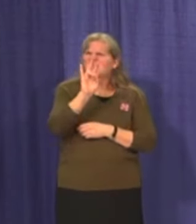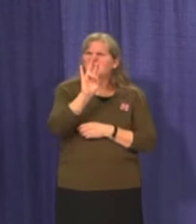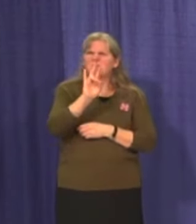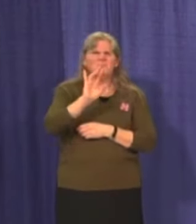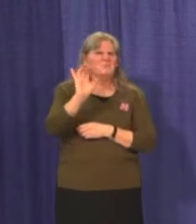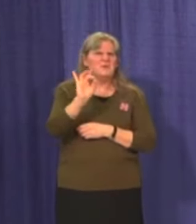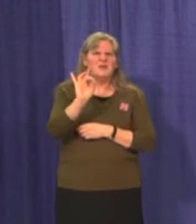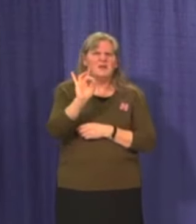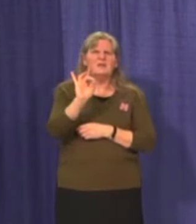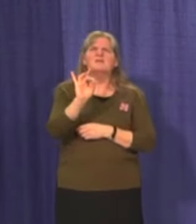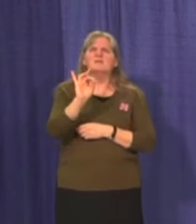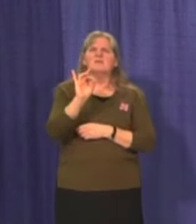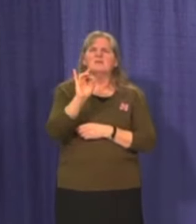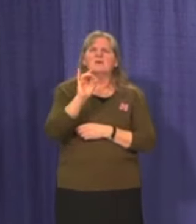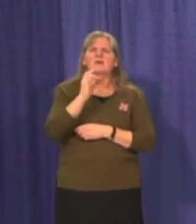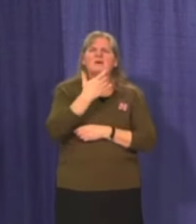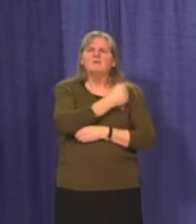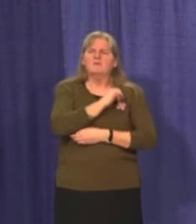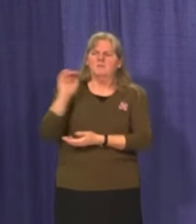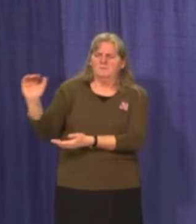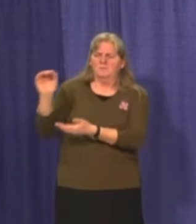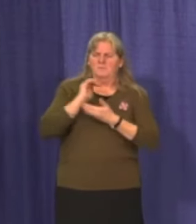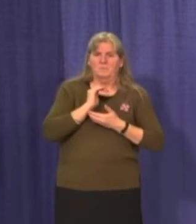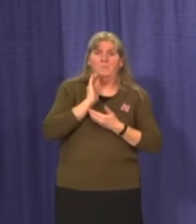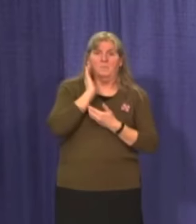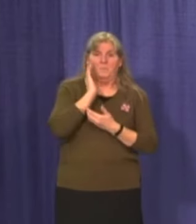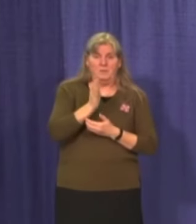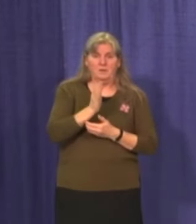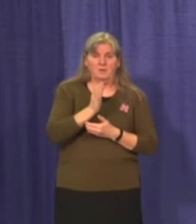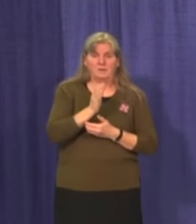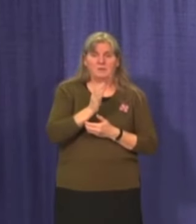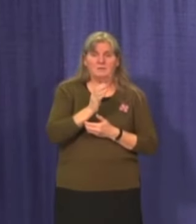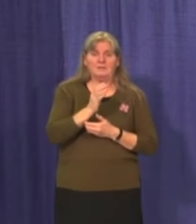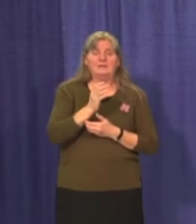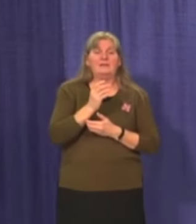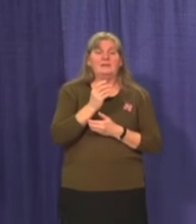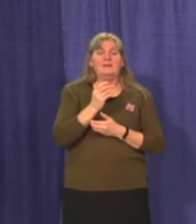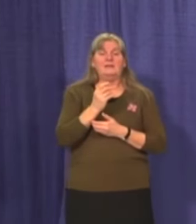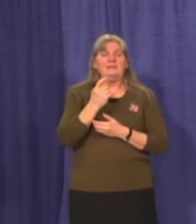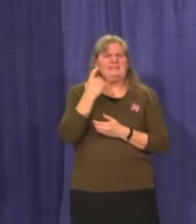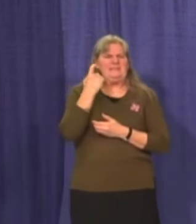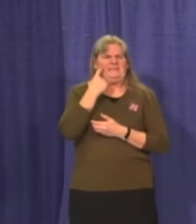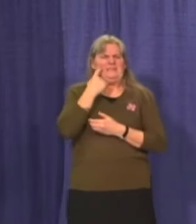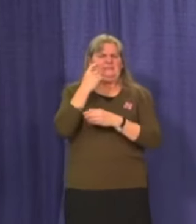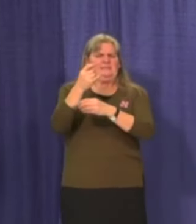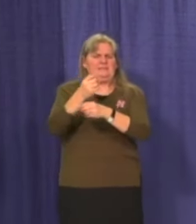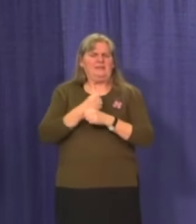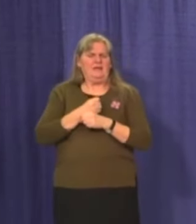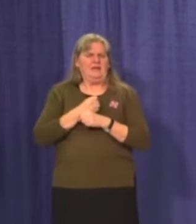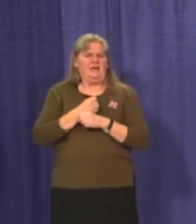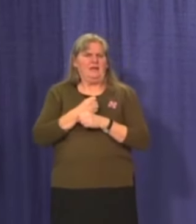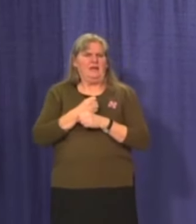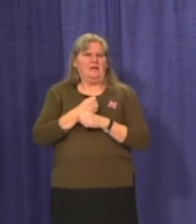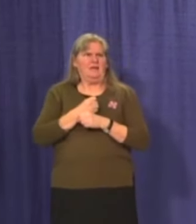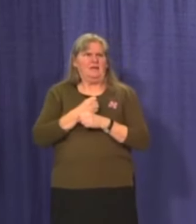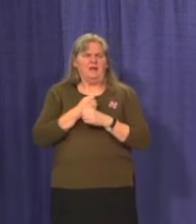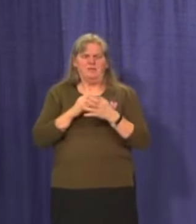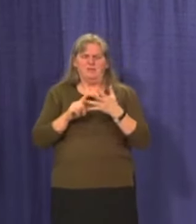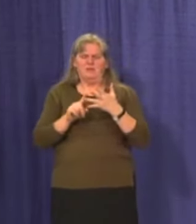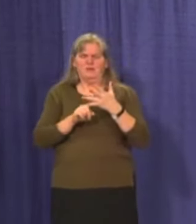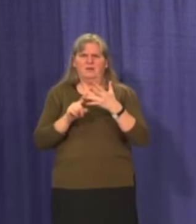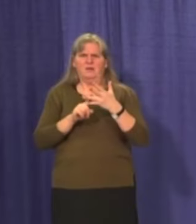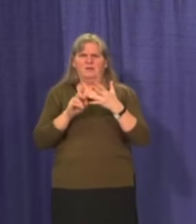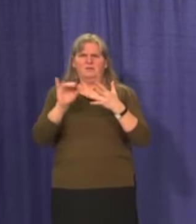eighth of, uh, February. Um, the last shipment came in, uh, I think the third week of January,